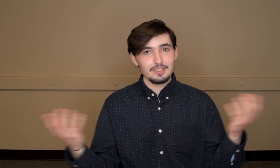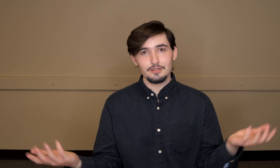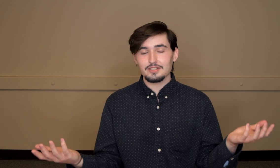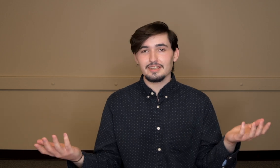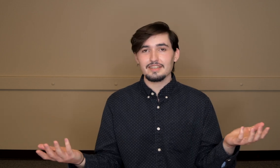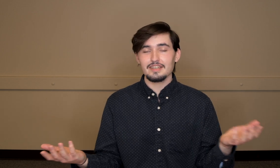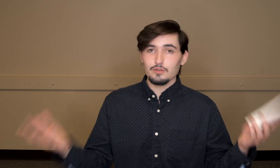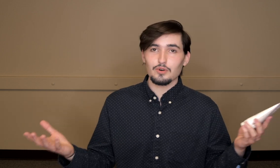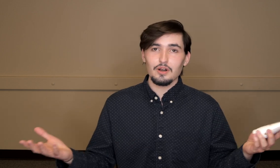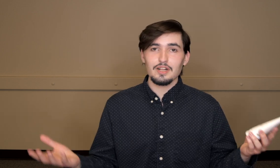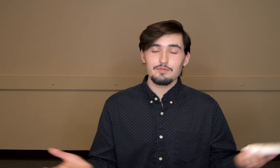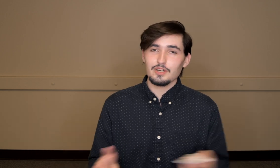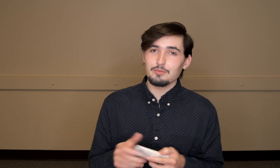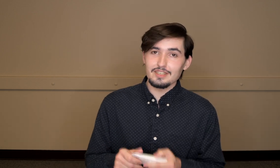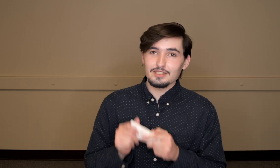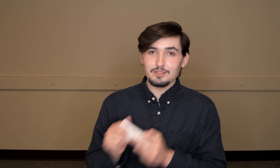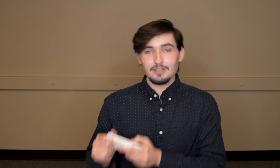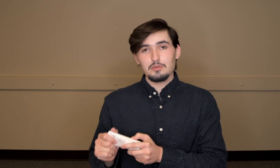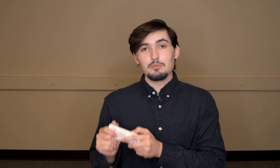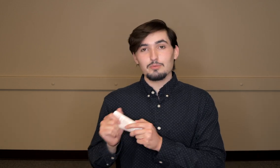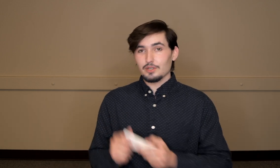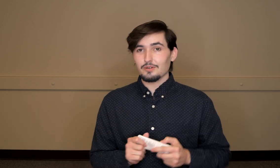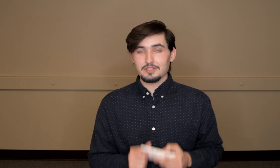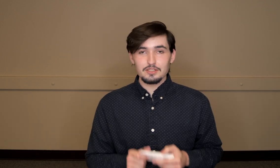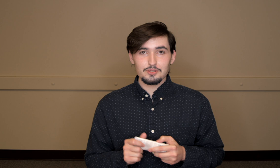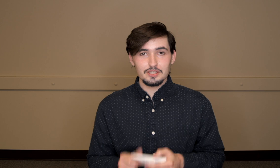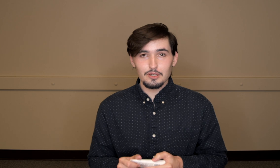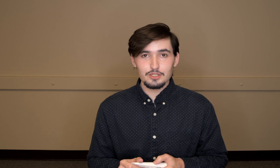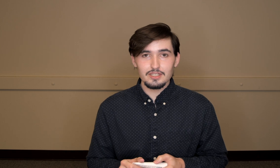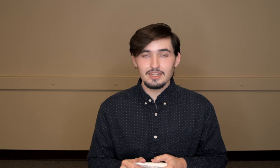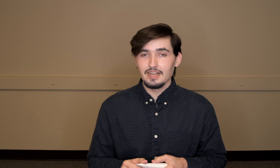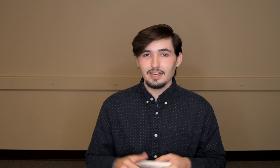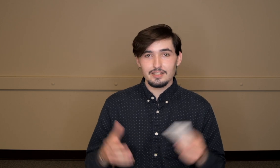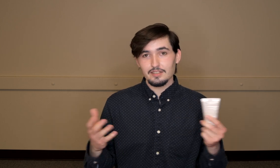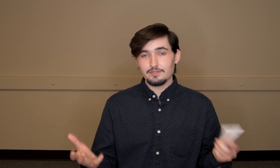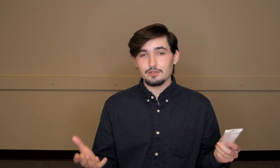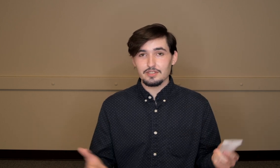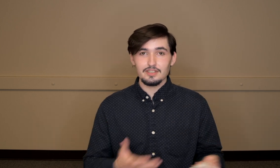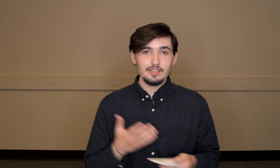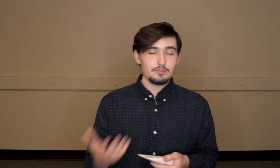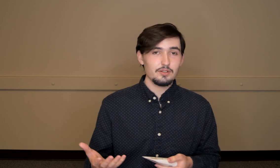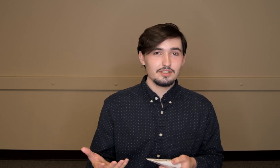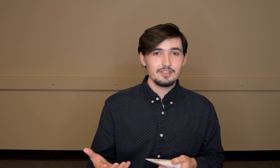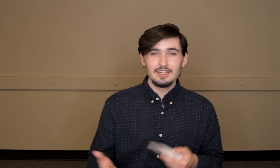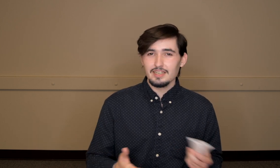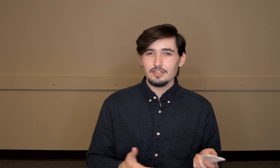think it looks like. Overall I'm very pleased with Sunbum's Minerals Sunscreen Lotion. I think it feels good. It smells good. In the